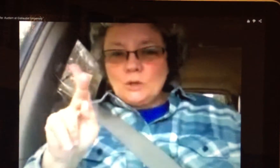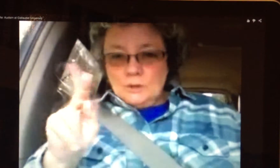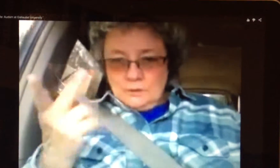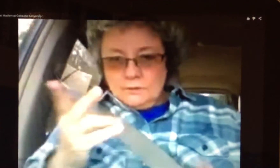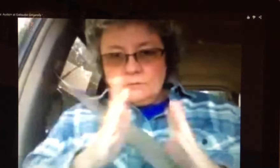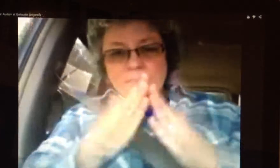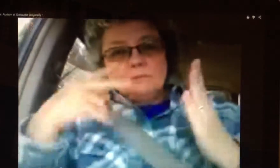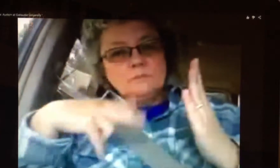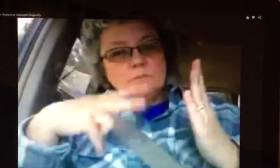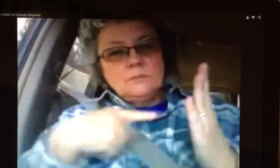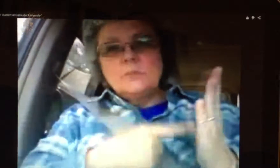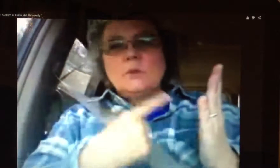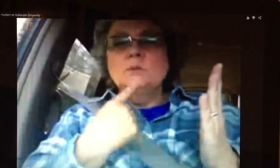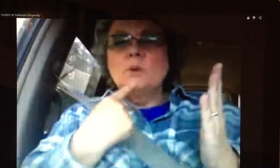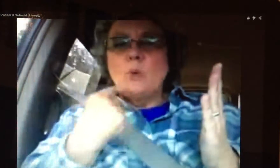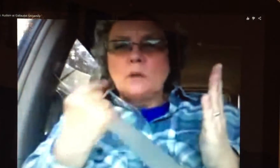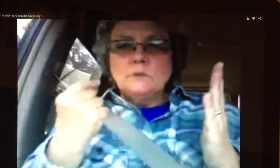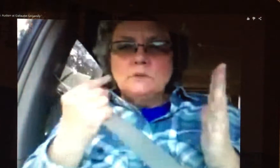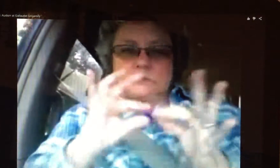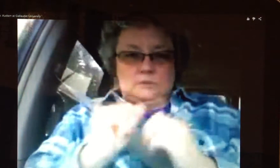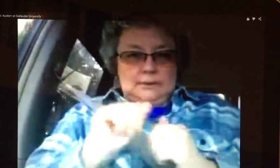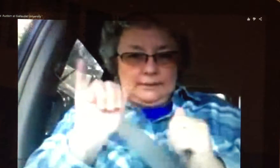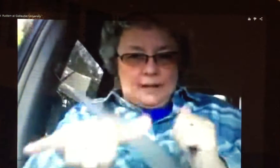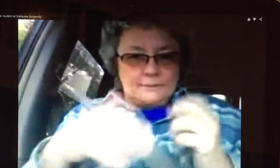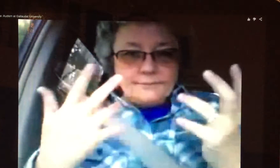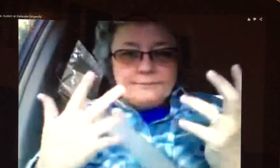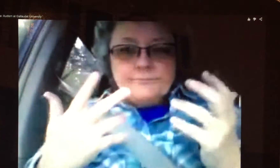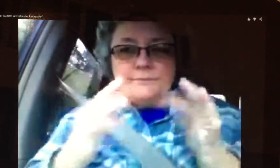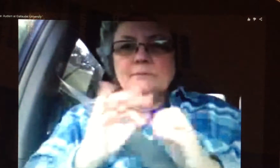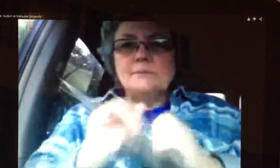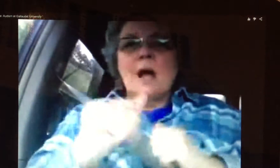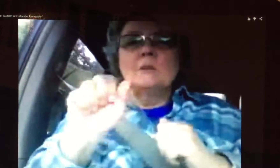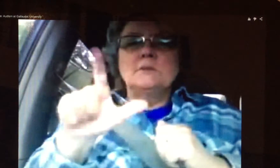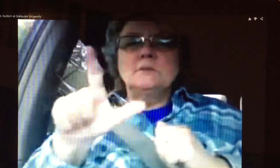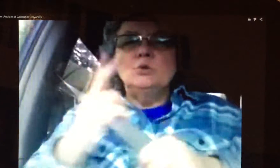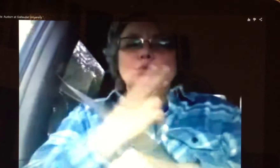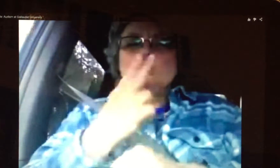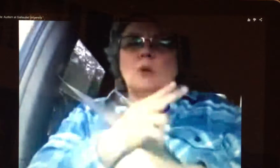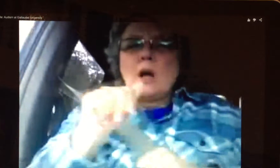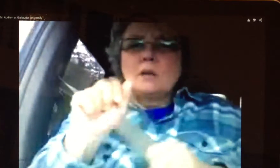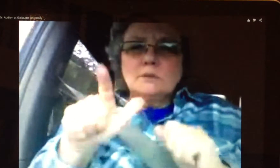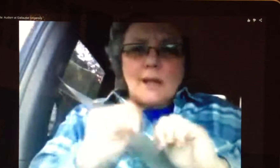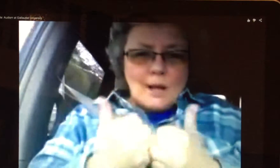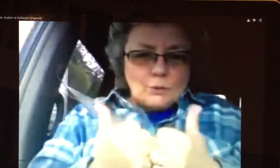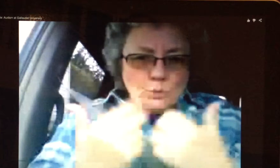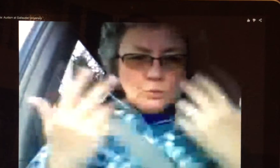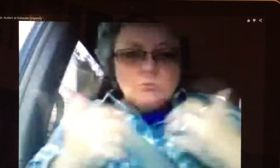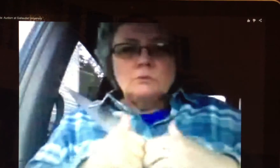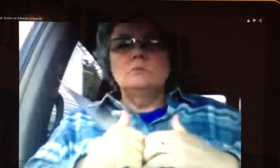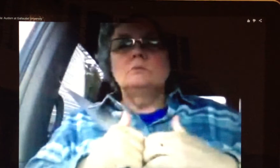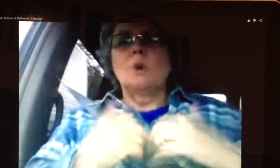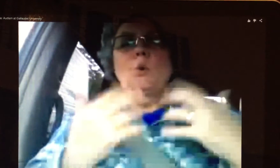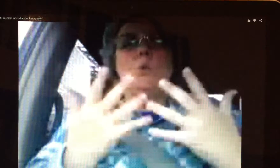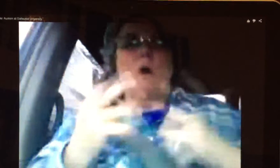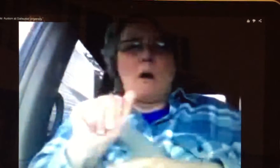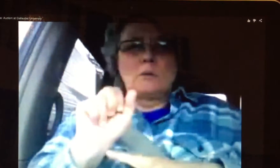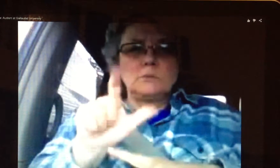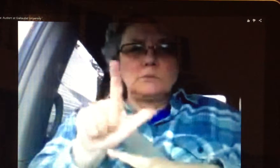suggest that you check your student handbook read over and um see if it says anything about that kind of situation how to handle